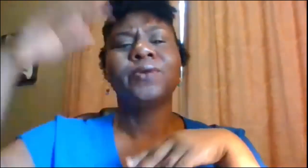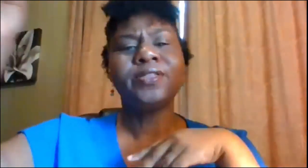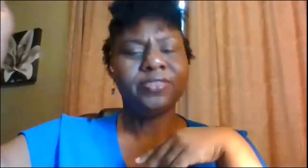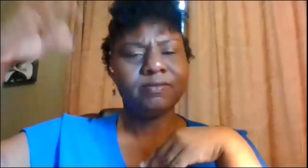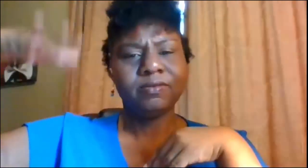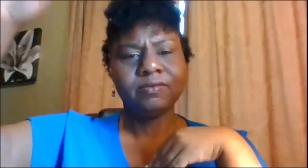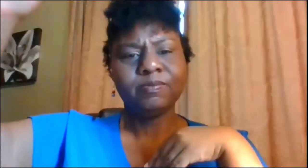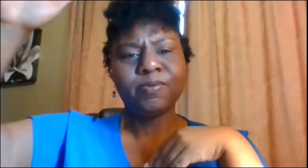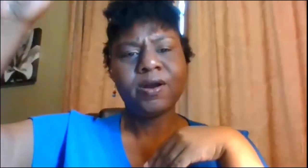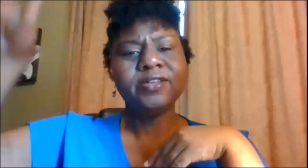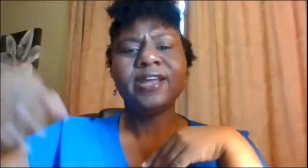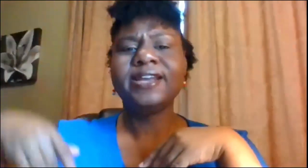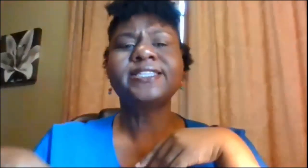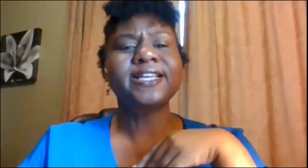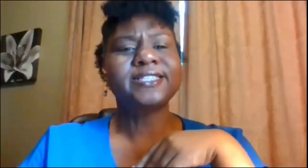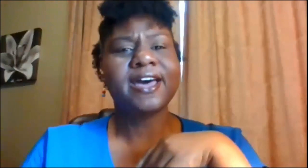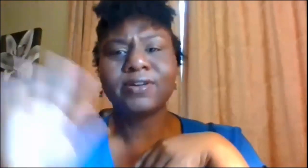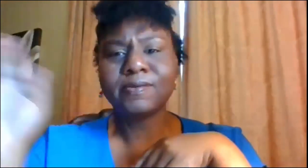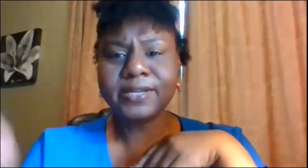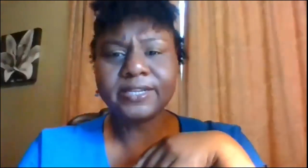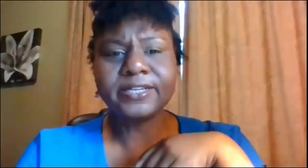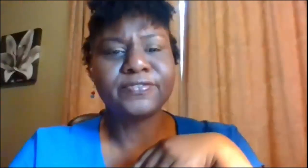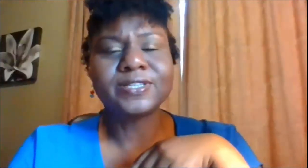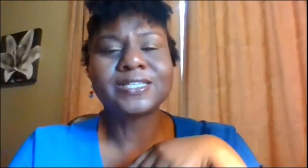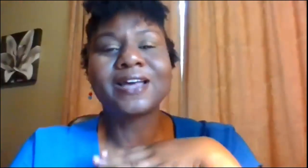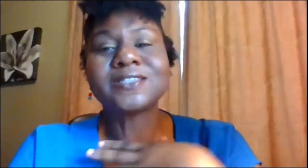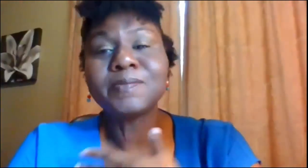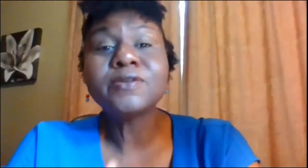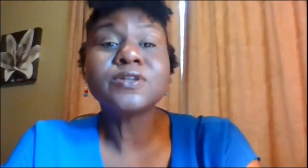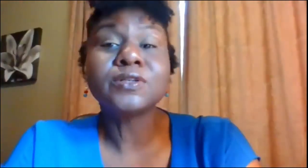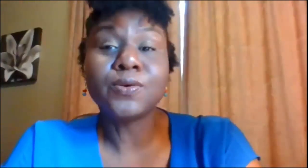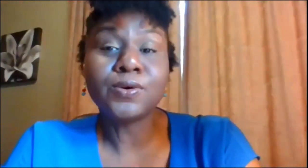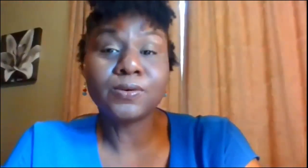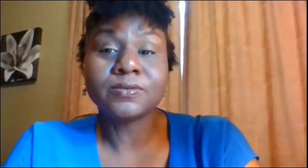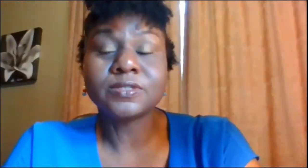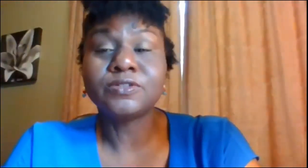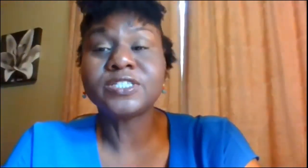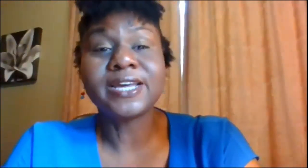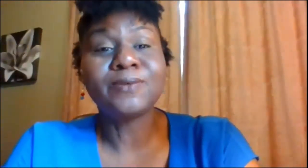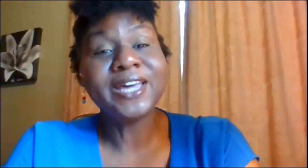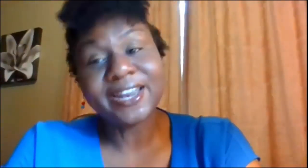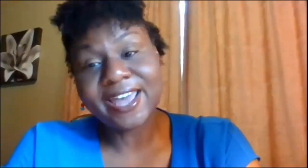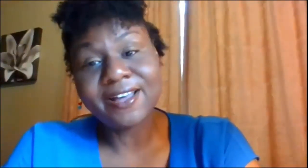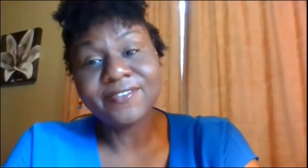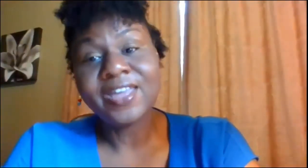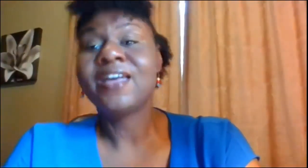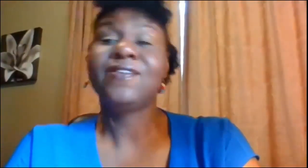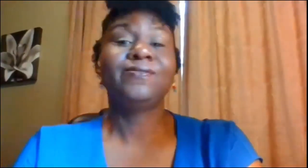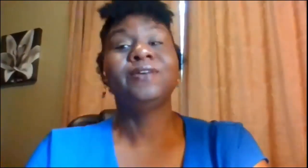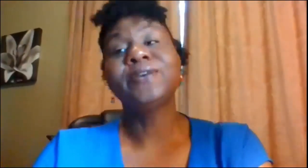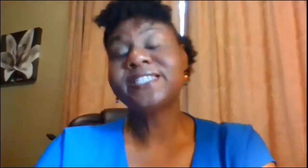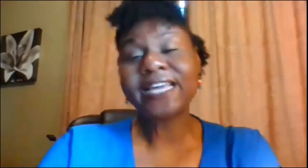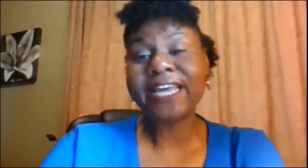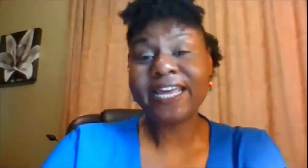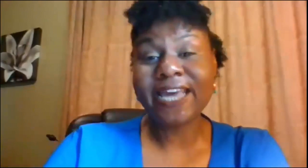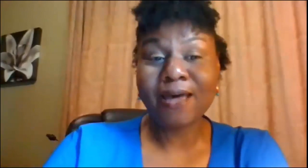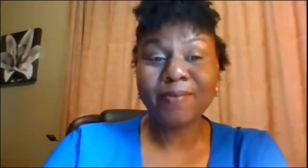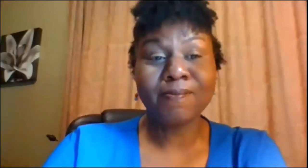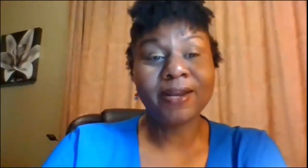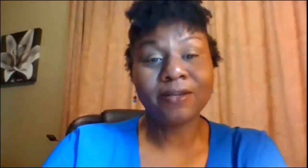north part of the united states they have a completely different sign some of those are local so just like we kind of have if we say lanyard everybody